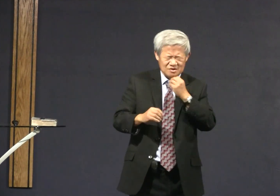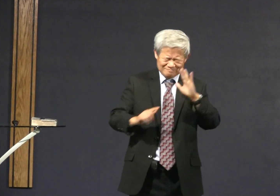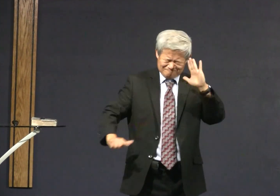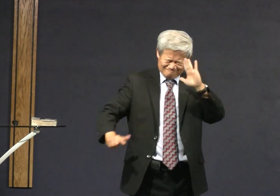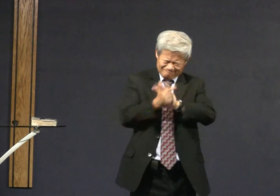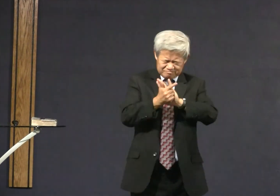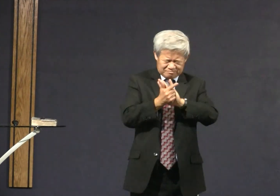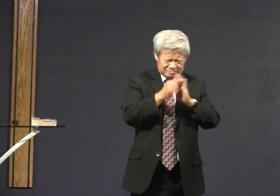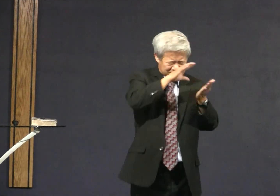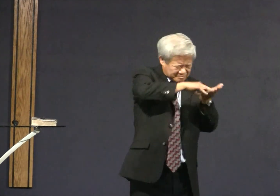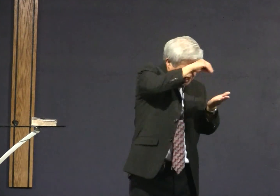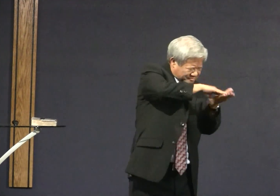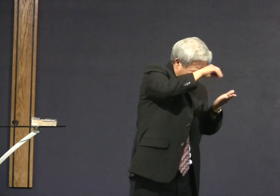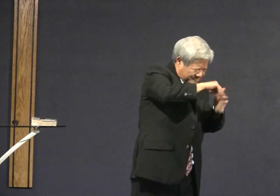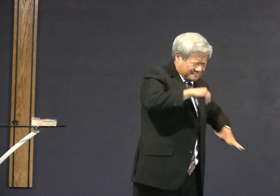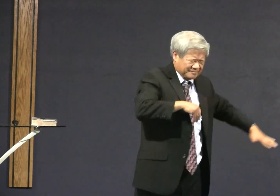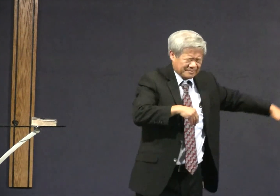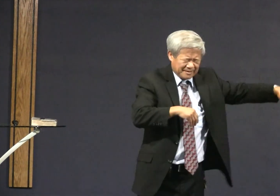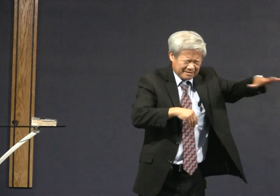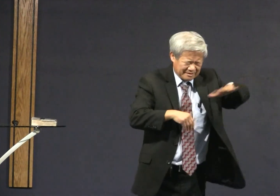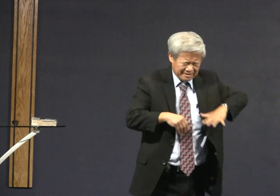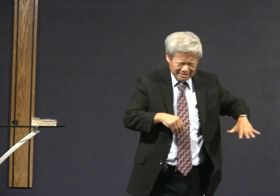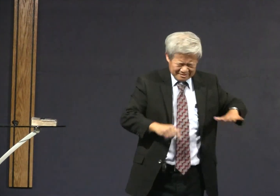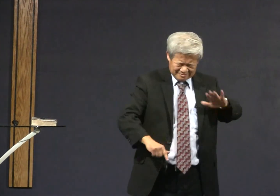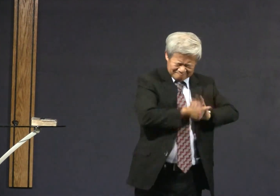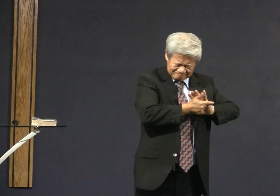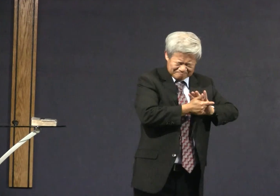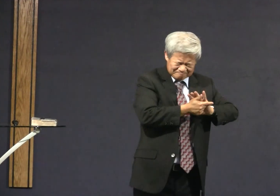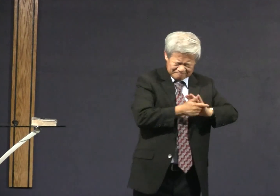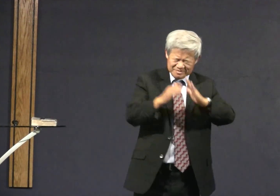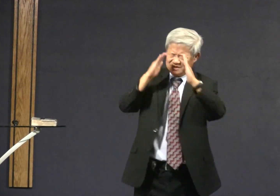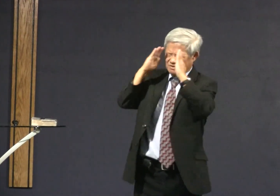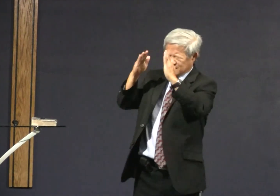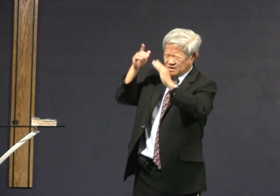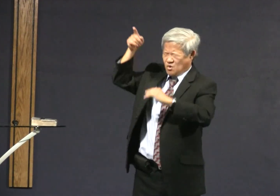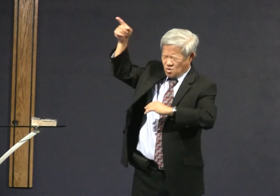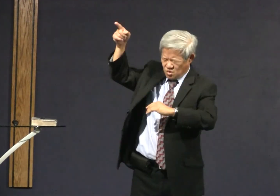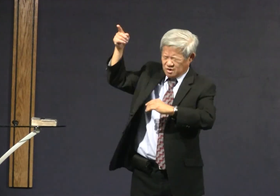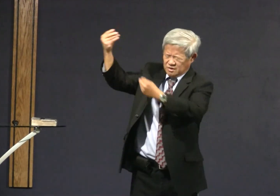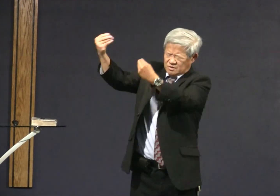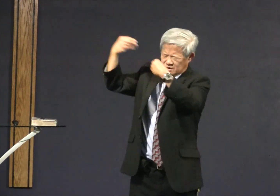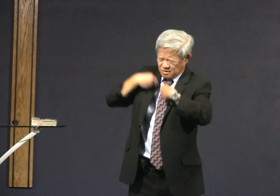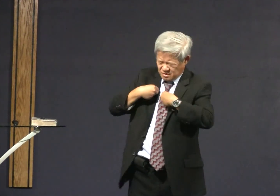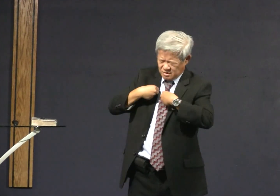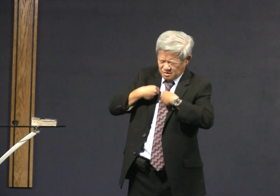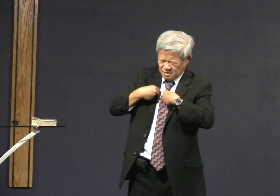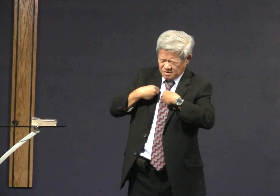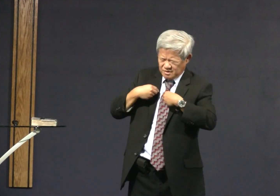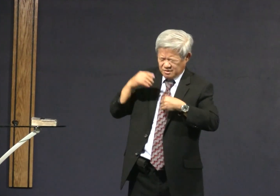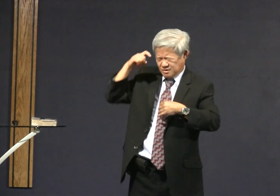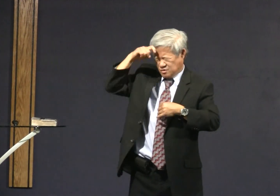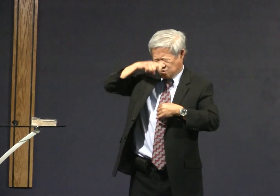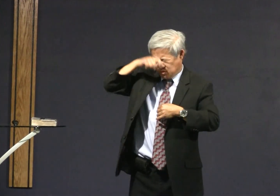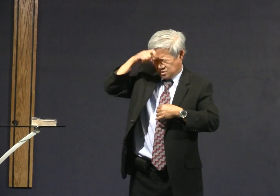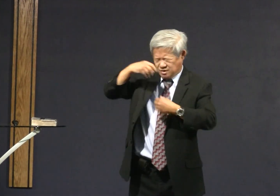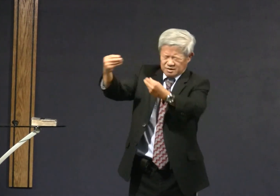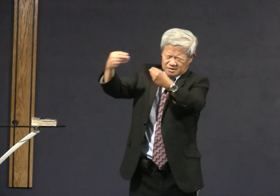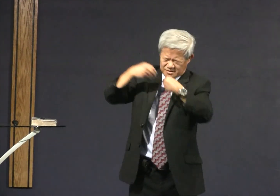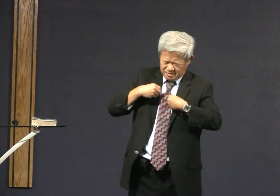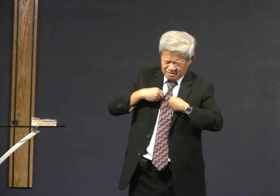Moses taught the Israelites not to worship idols. You have